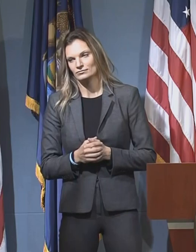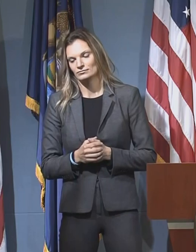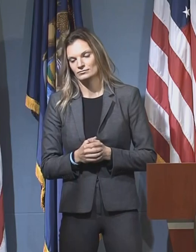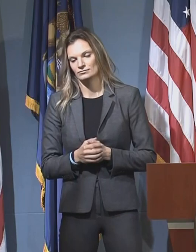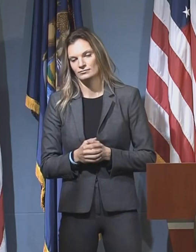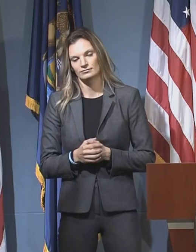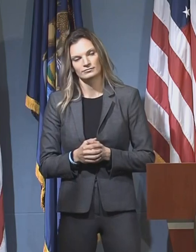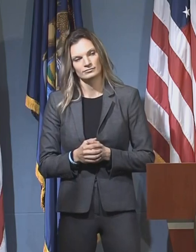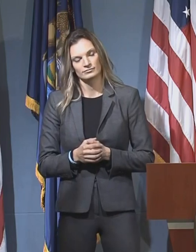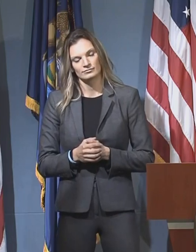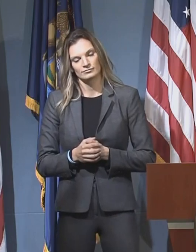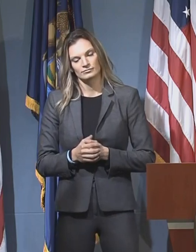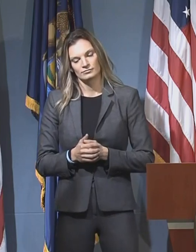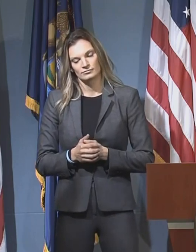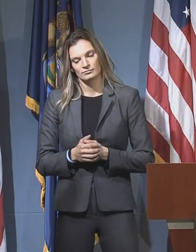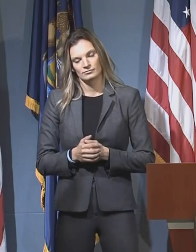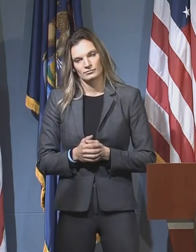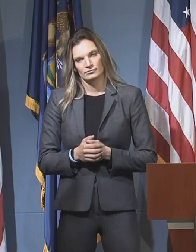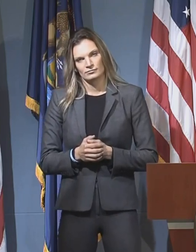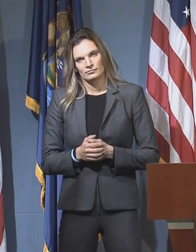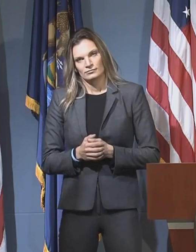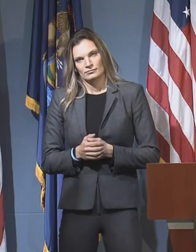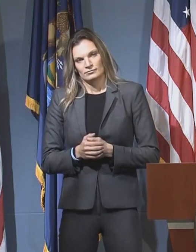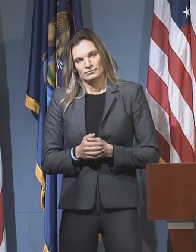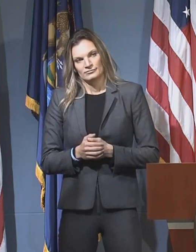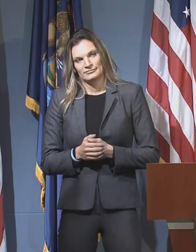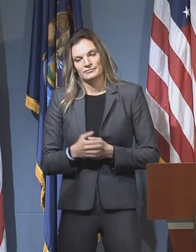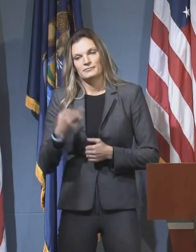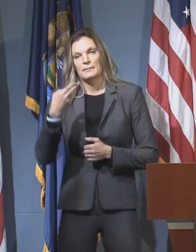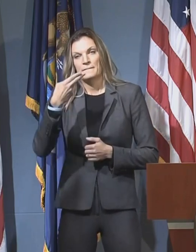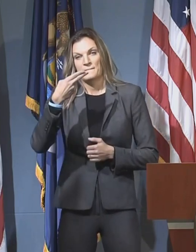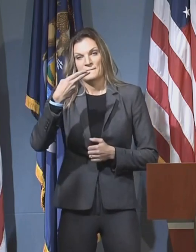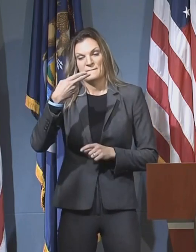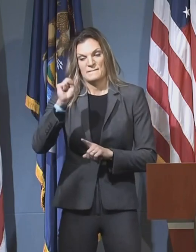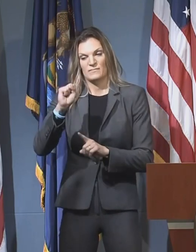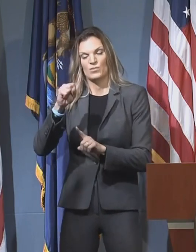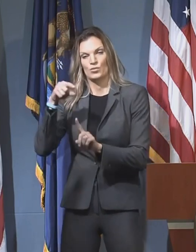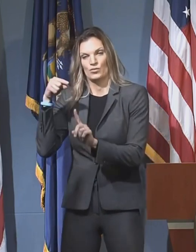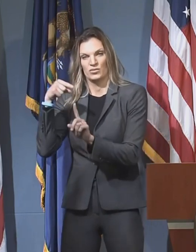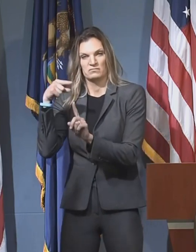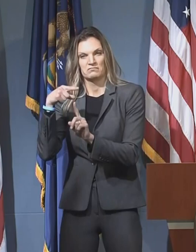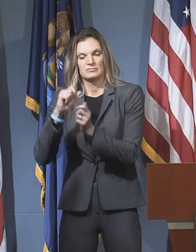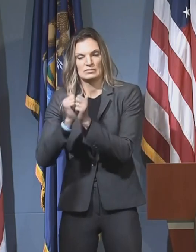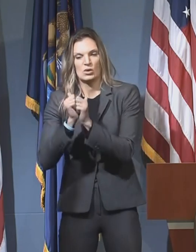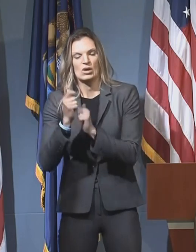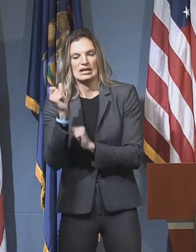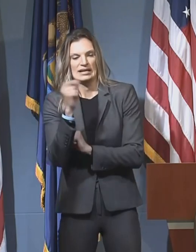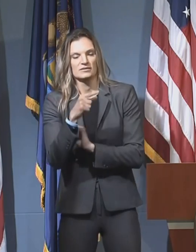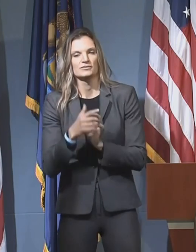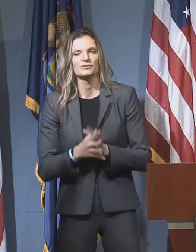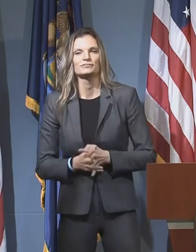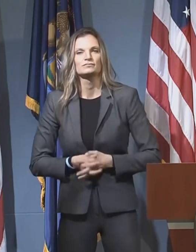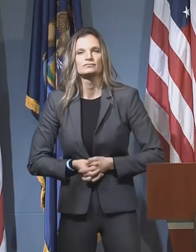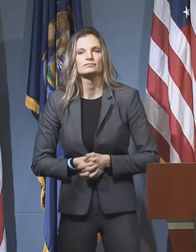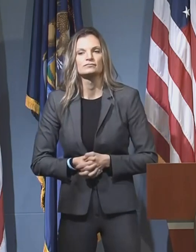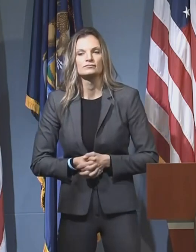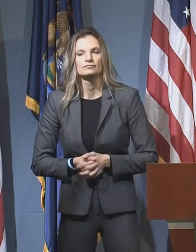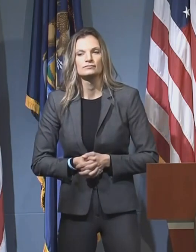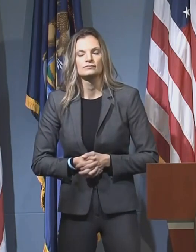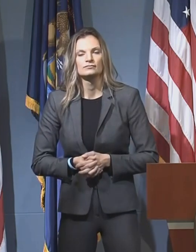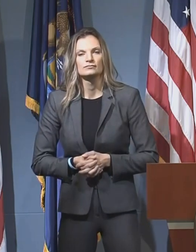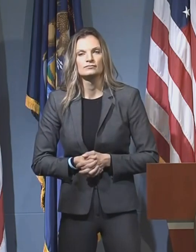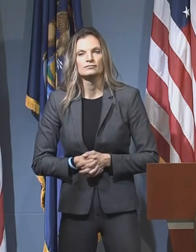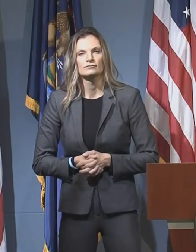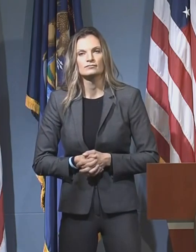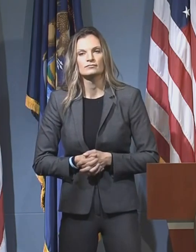Just a follow up on that high school athletes question. Are you concerned at all about local